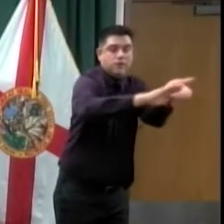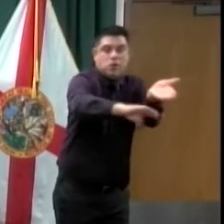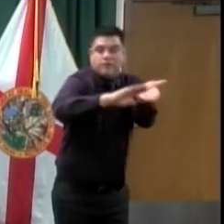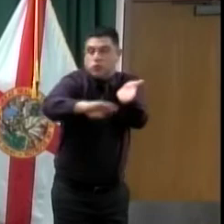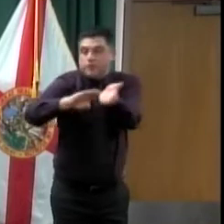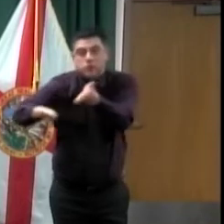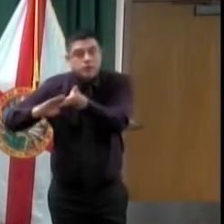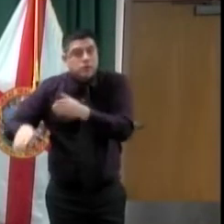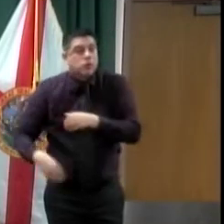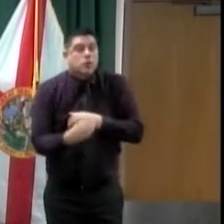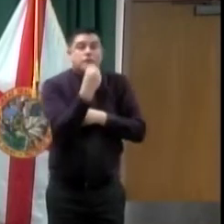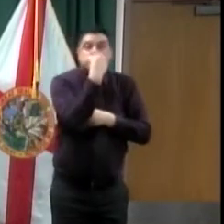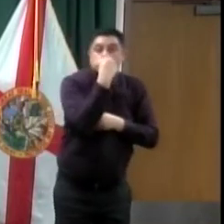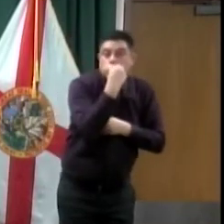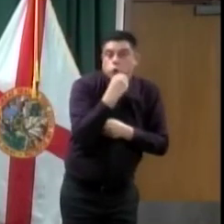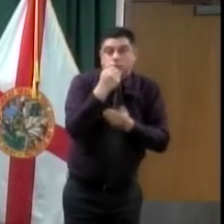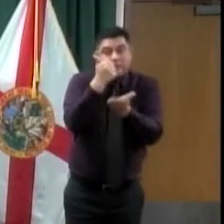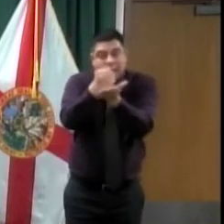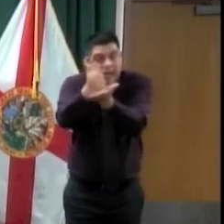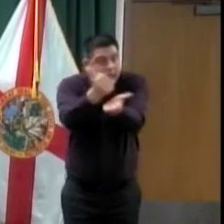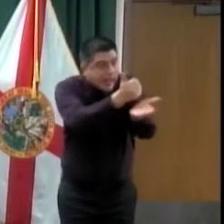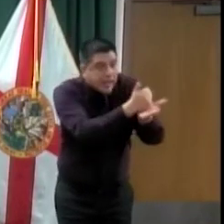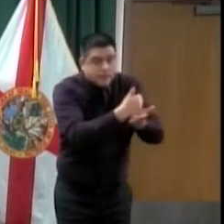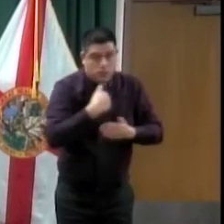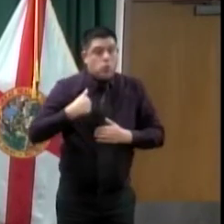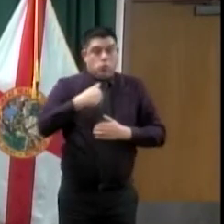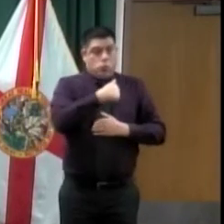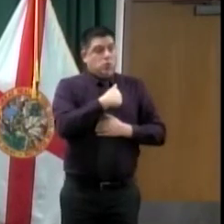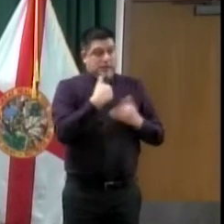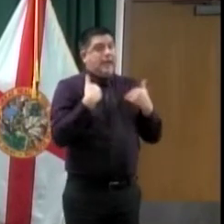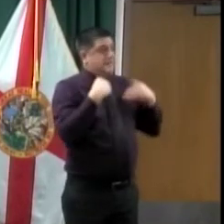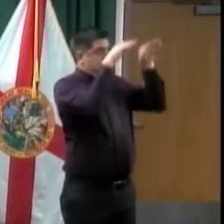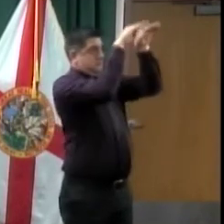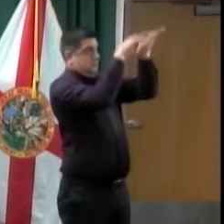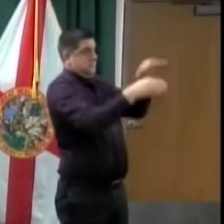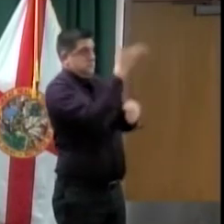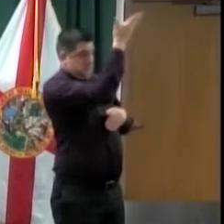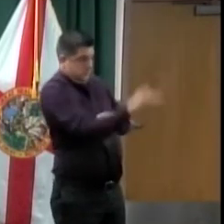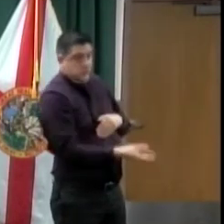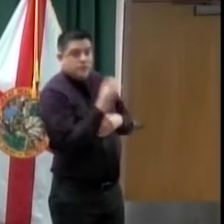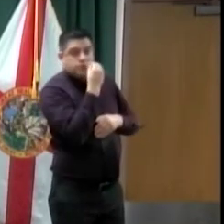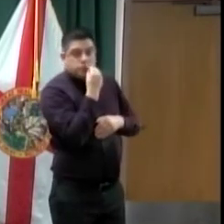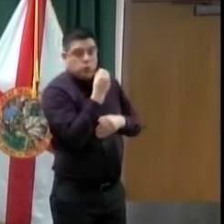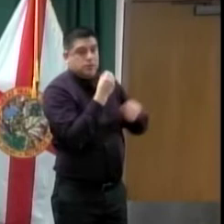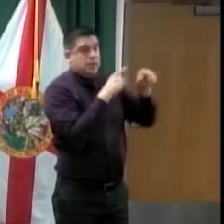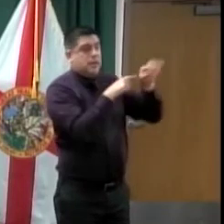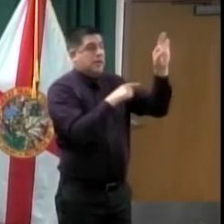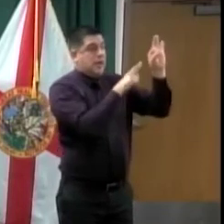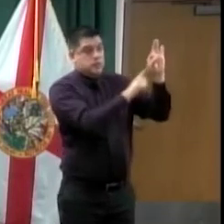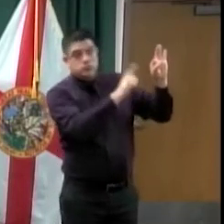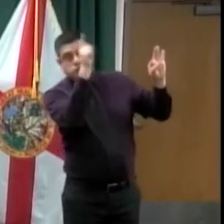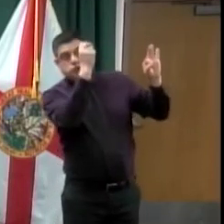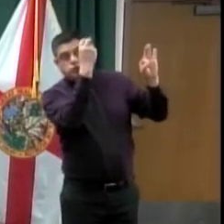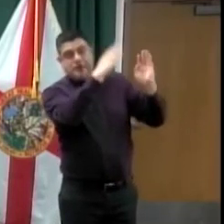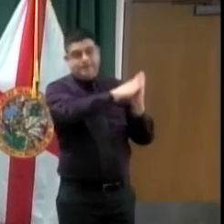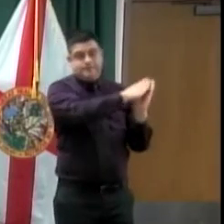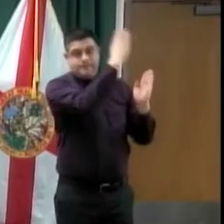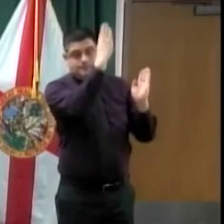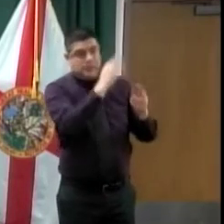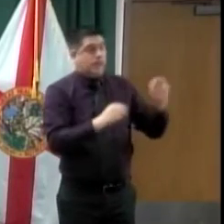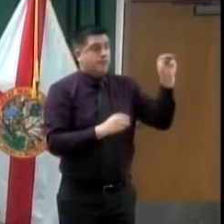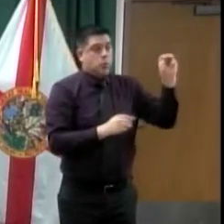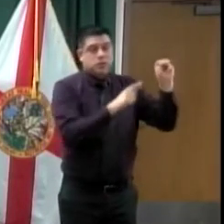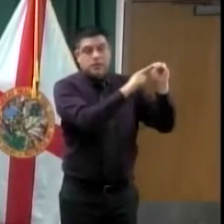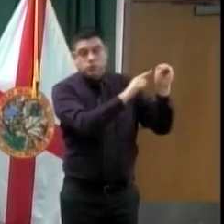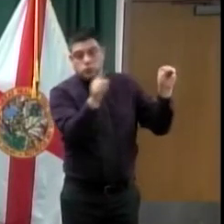through Friday, 9 a.m. to 12 p.m. Again, we've had an overwhelming request of how can